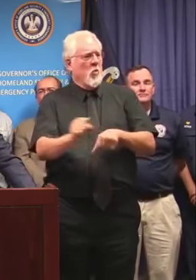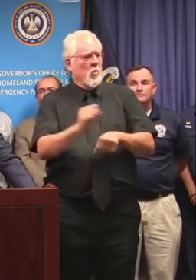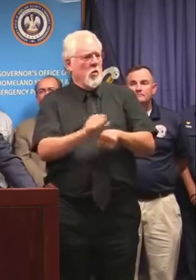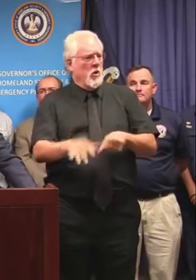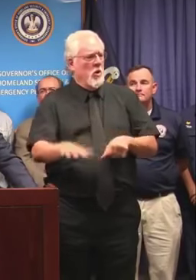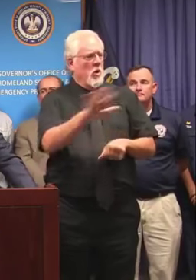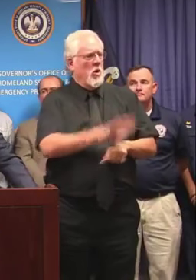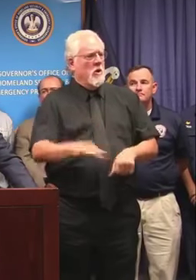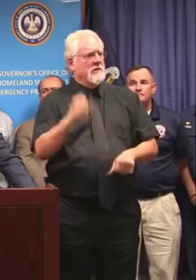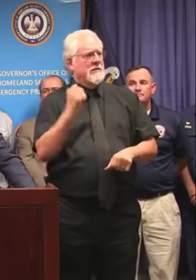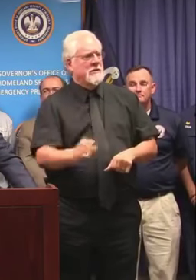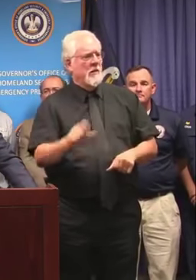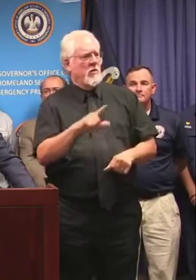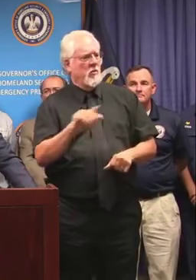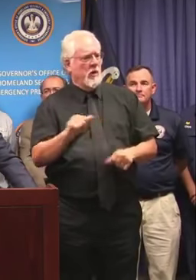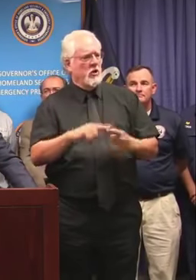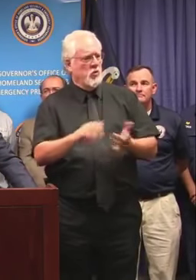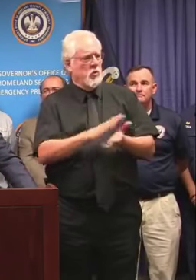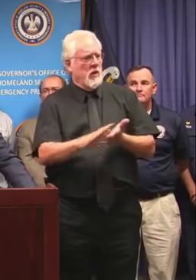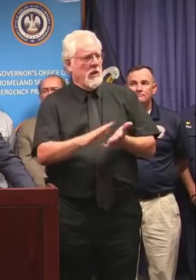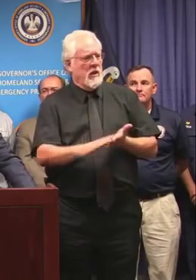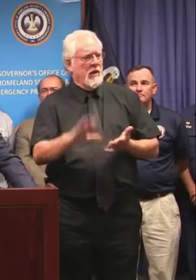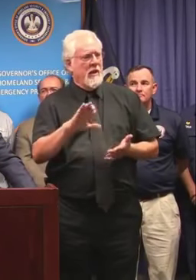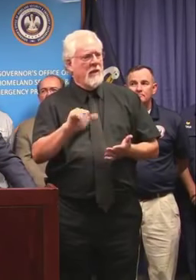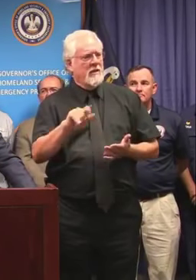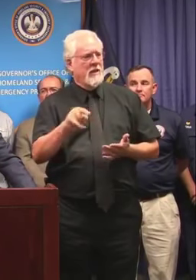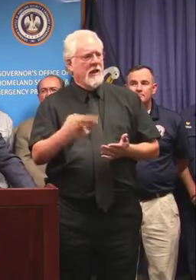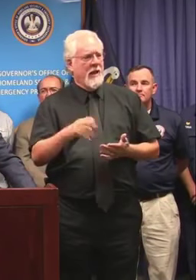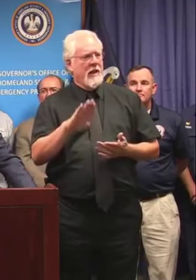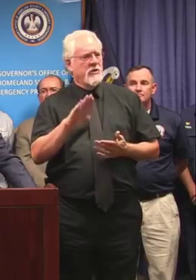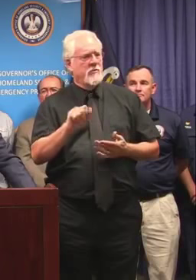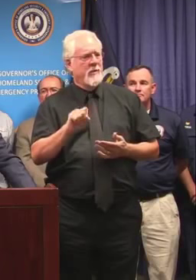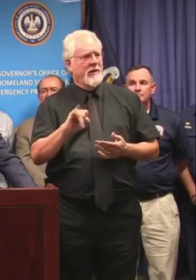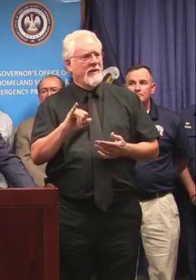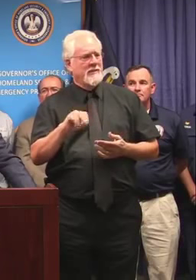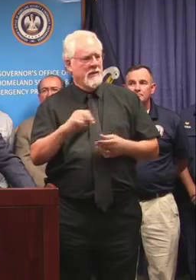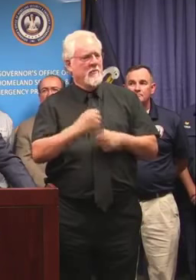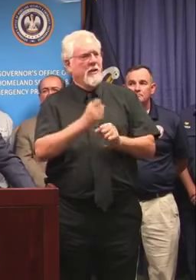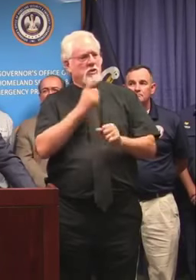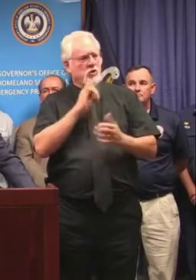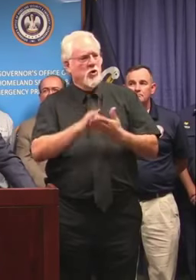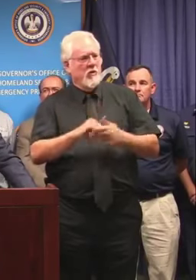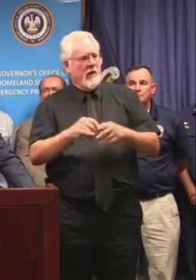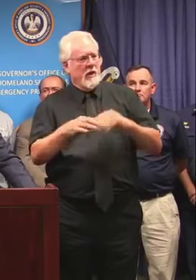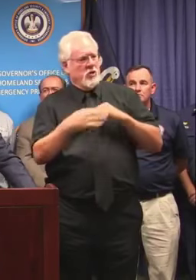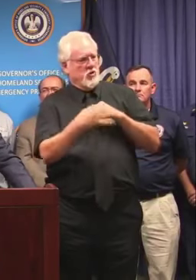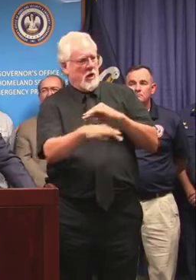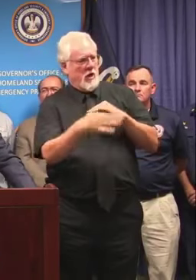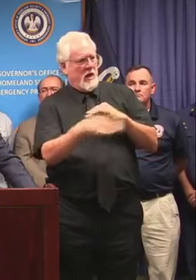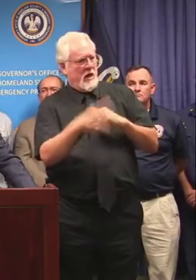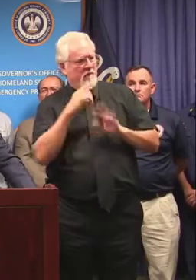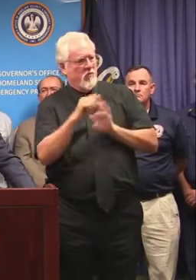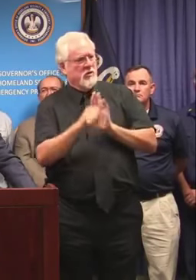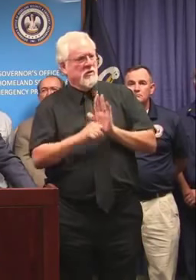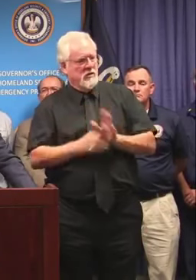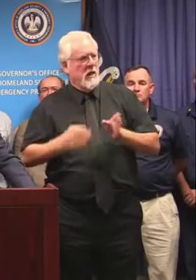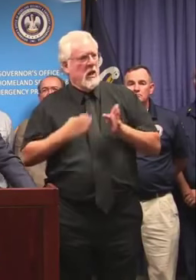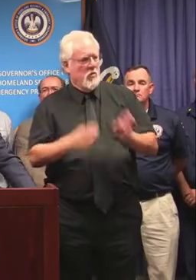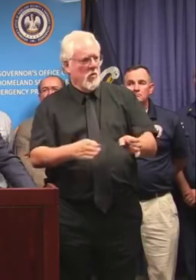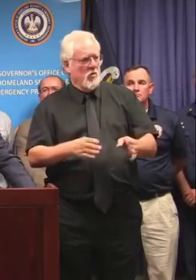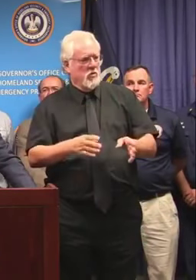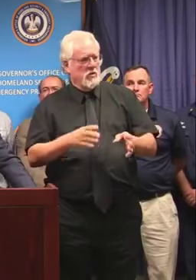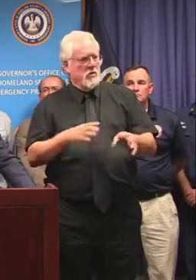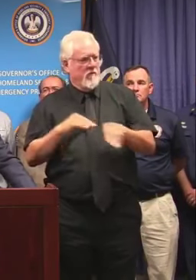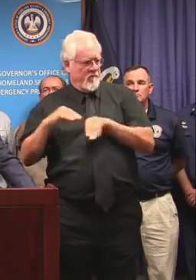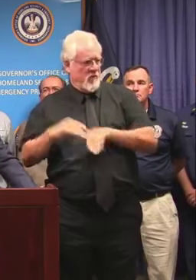South Louisiana to clean catch basins to make sure that drainage along state roads is flowing as freely as possible.